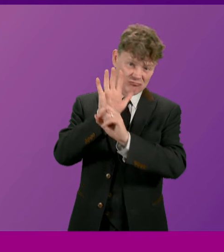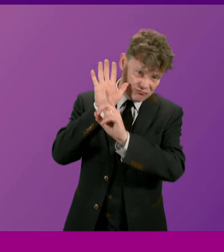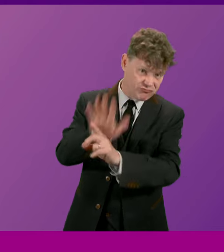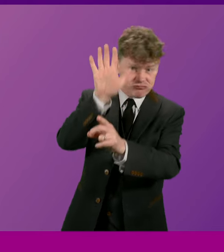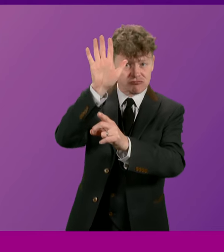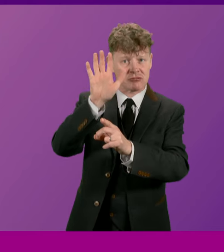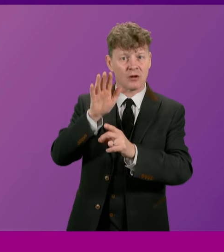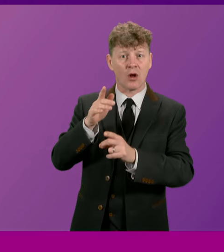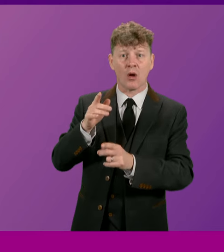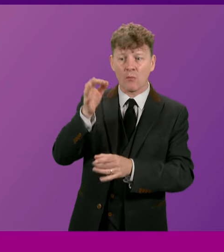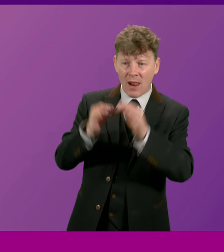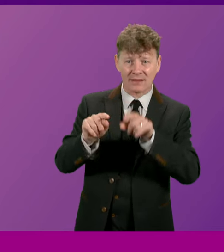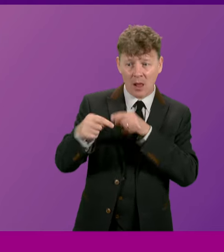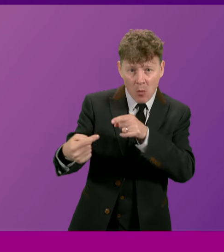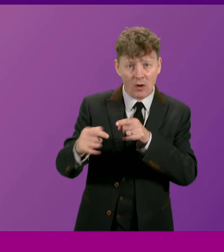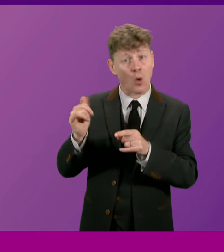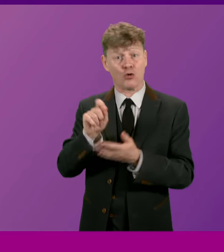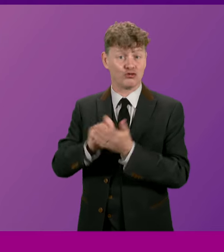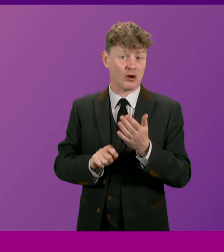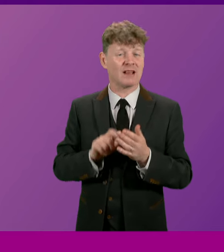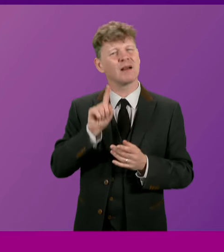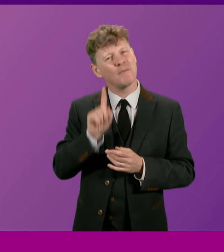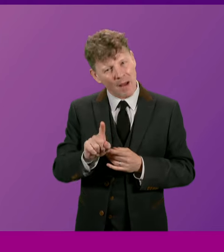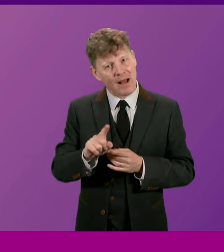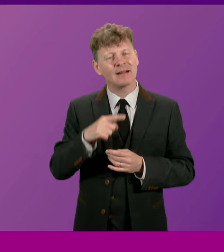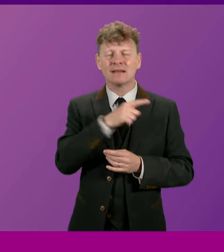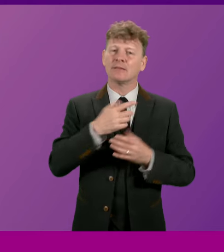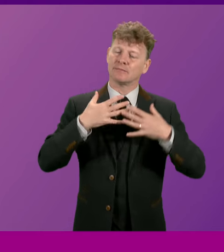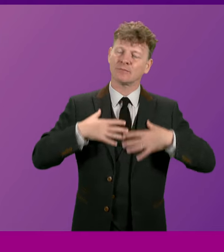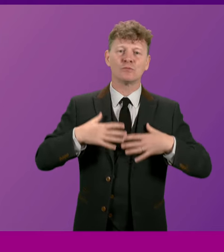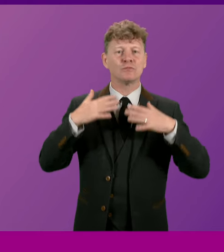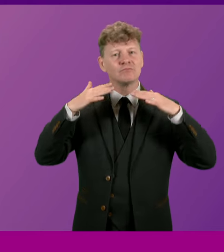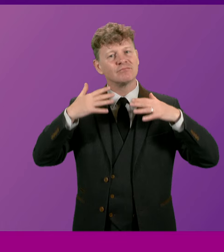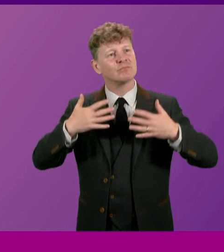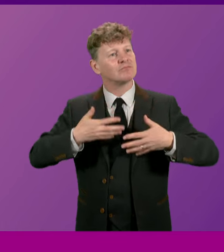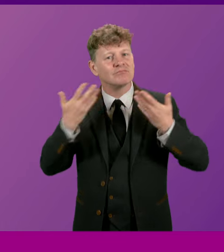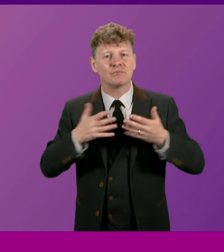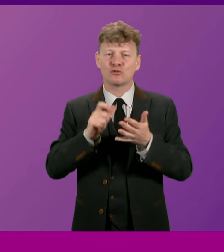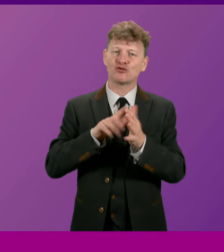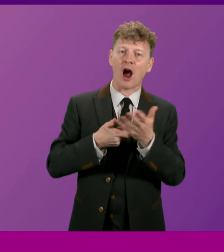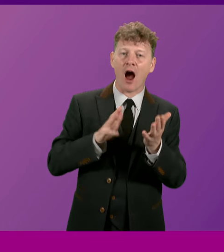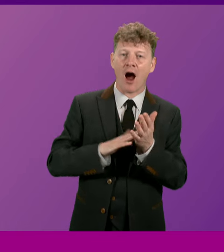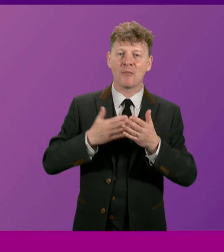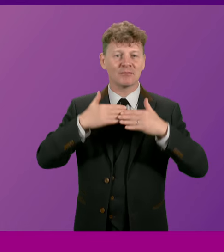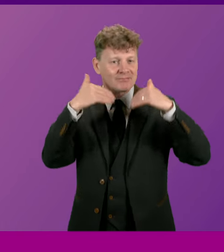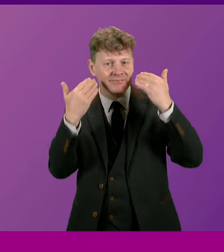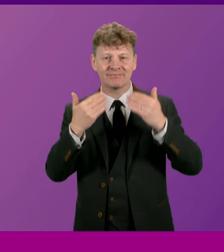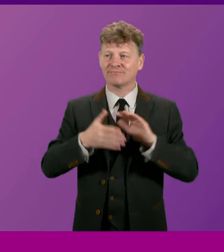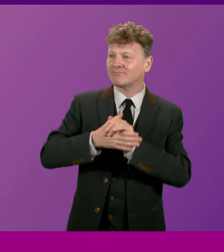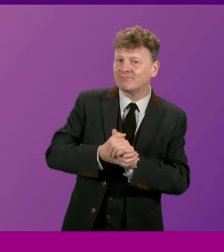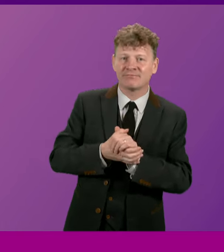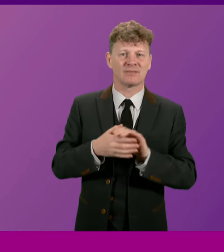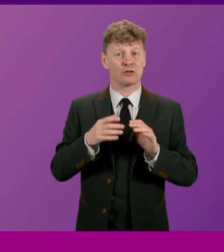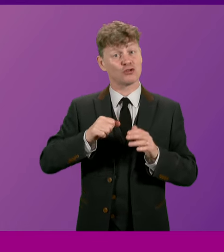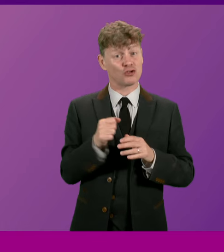if he had the opportunity. But through it all, he kept his natural charm and his affability. Scotland is a